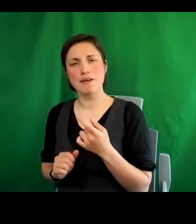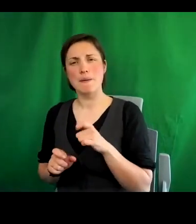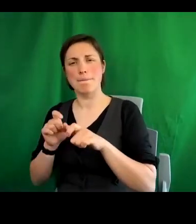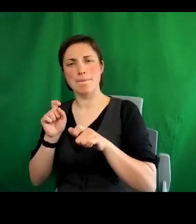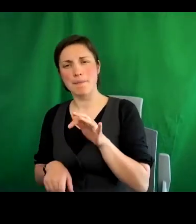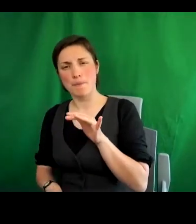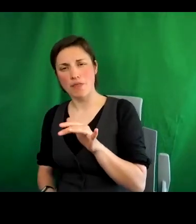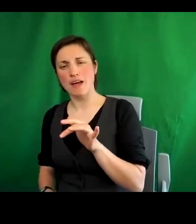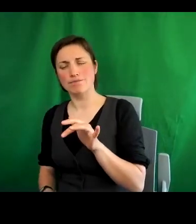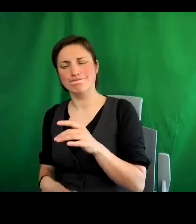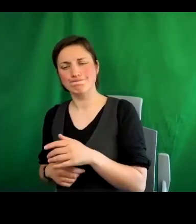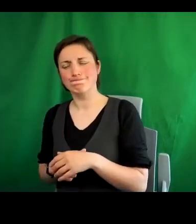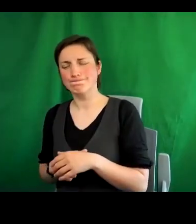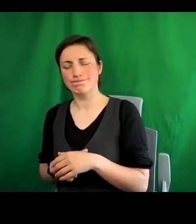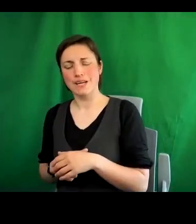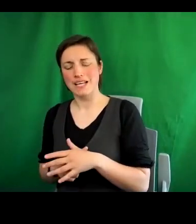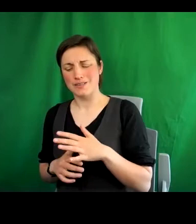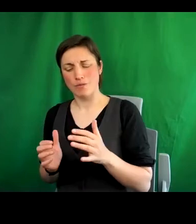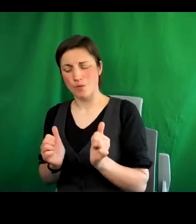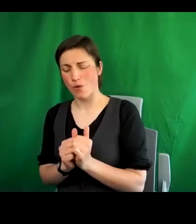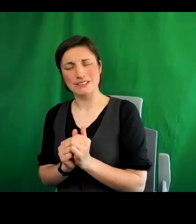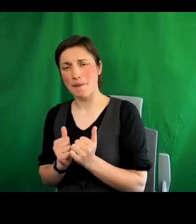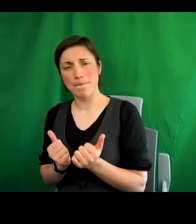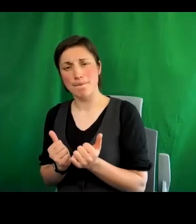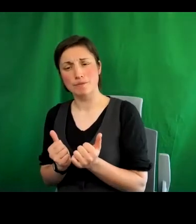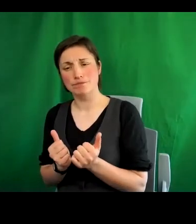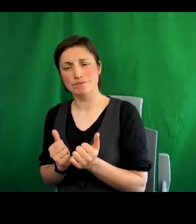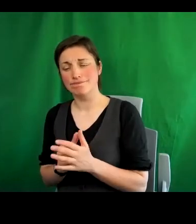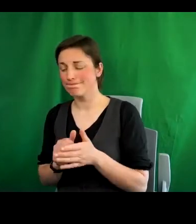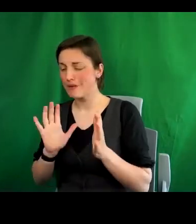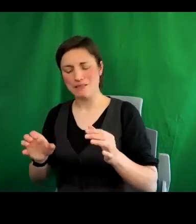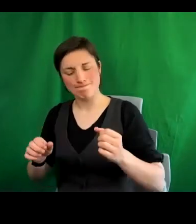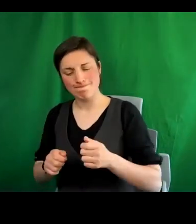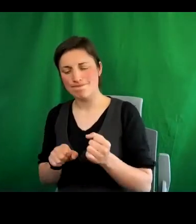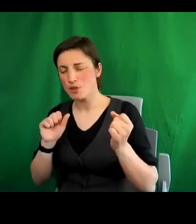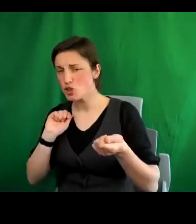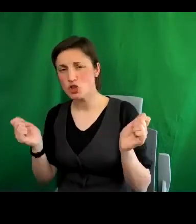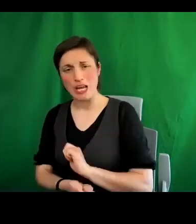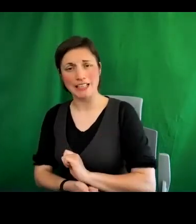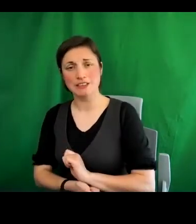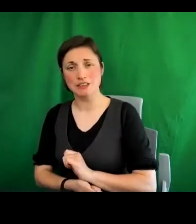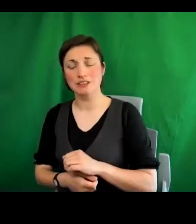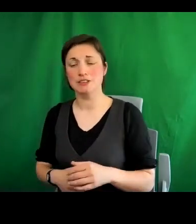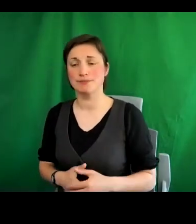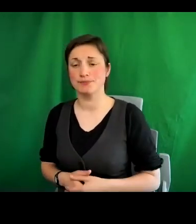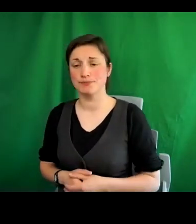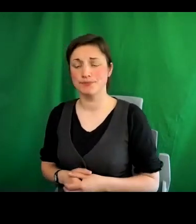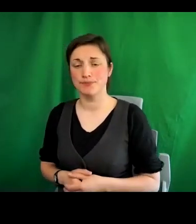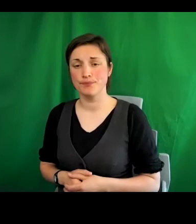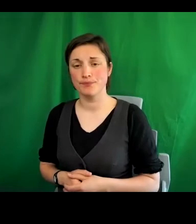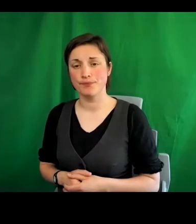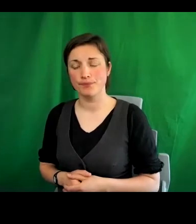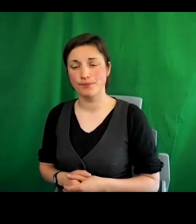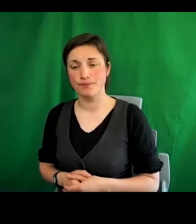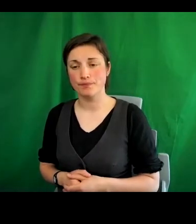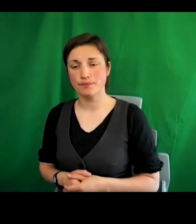that this was no longer tolerable, and that something had to be done about it. And so I took